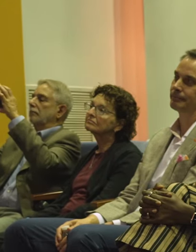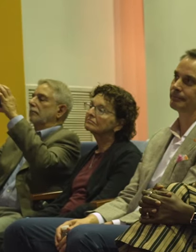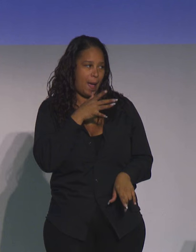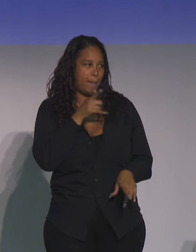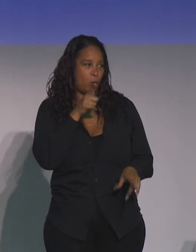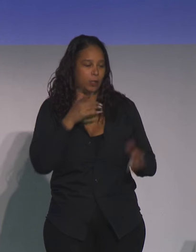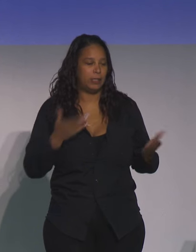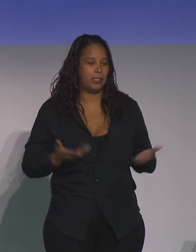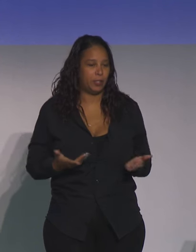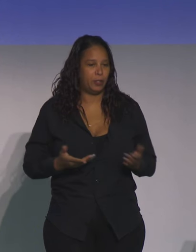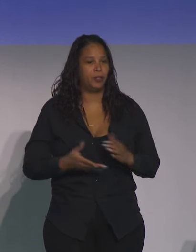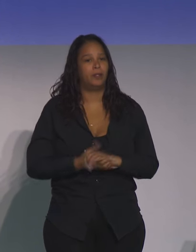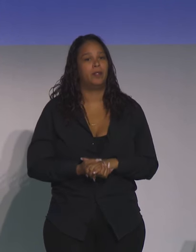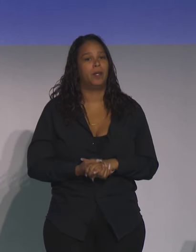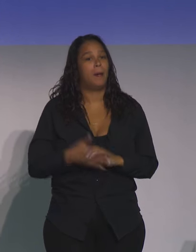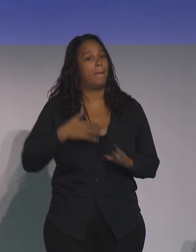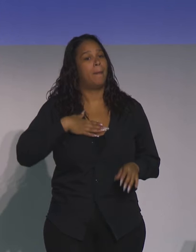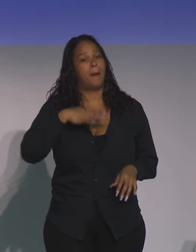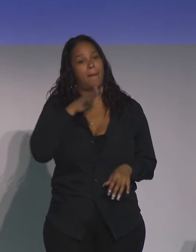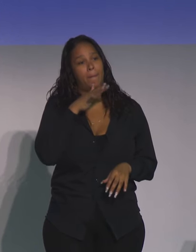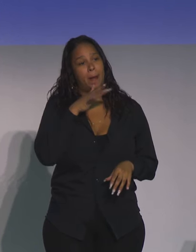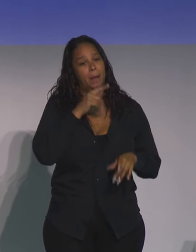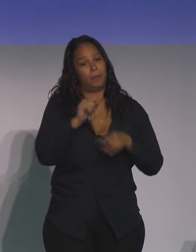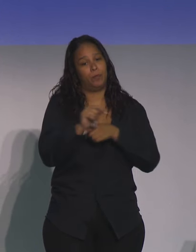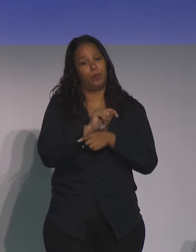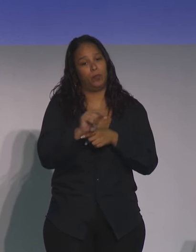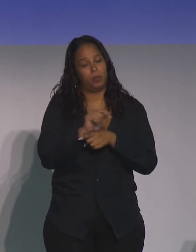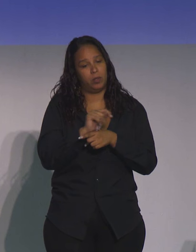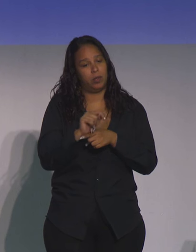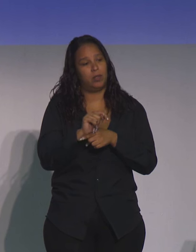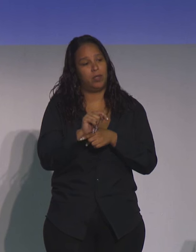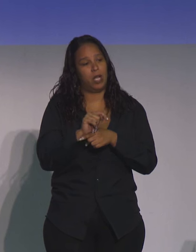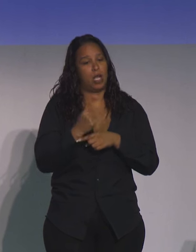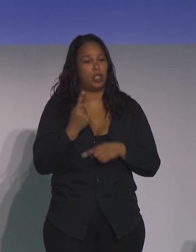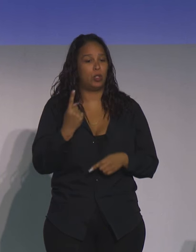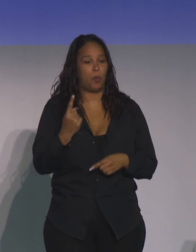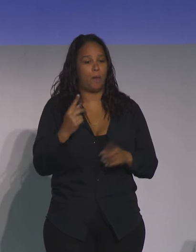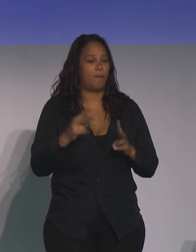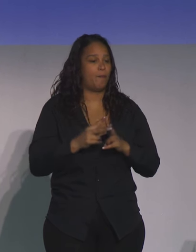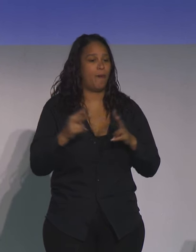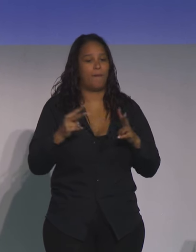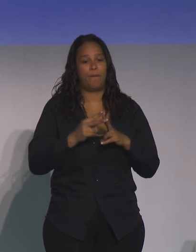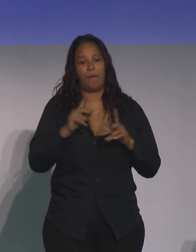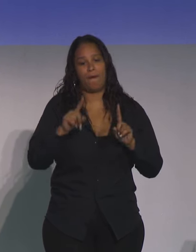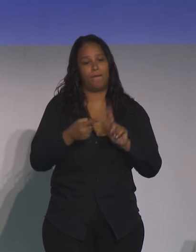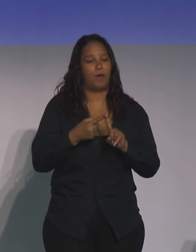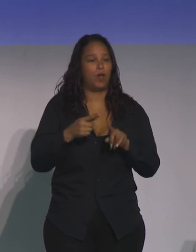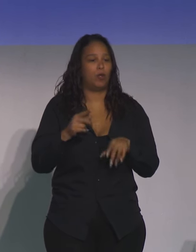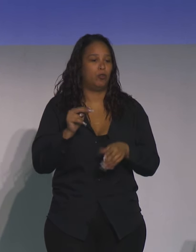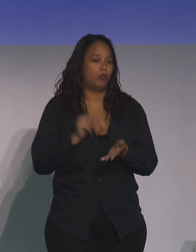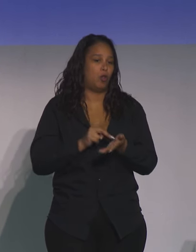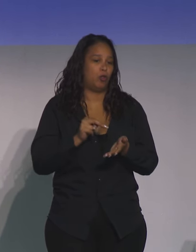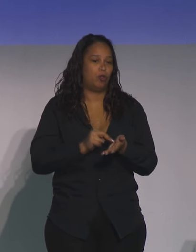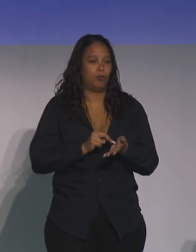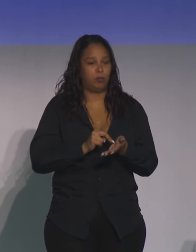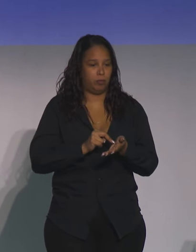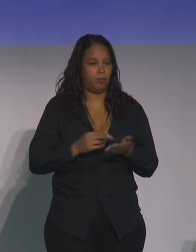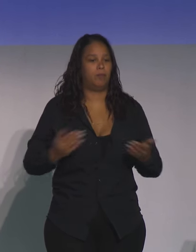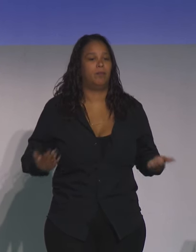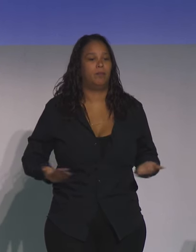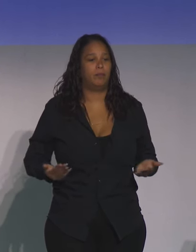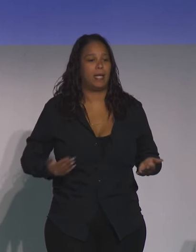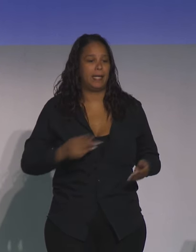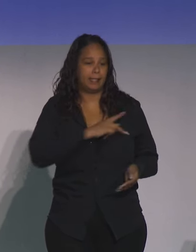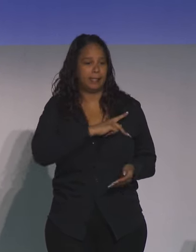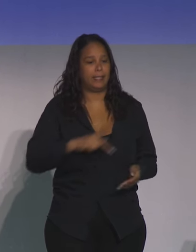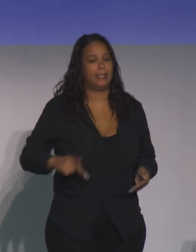who's here. My mom trained as a one of the very first nurse practitioners at Kings County. She was in the